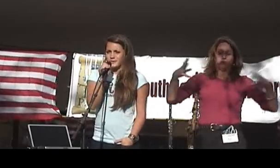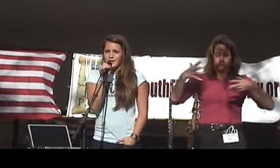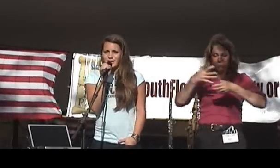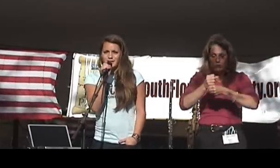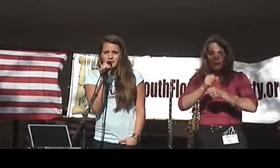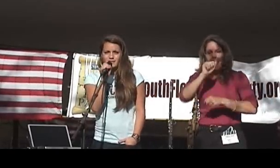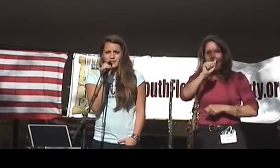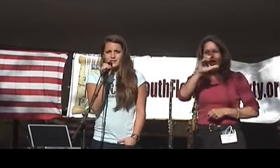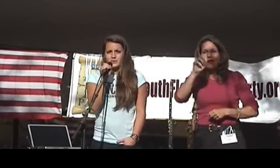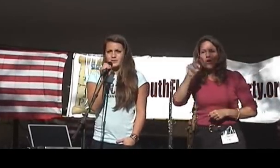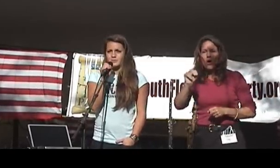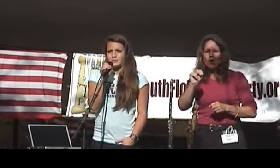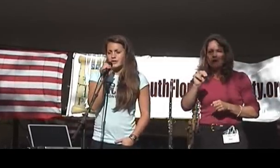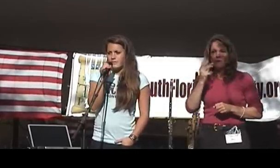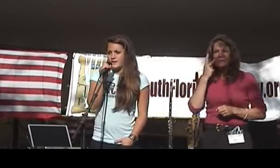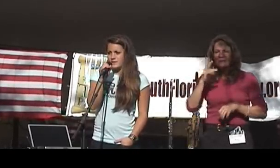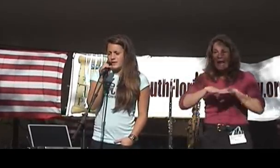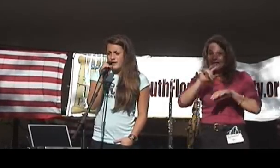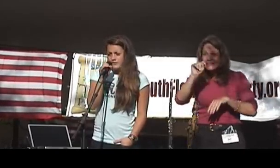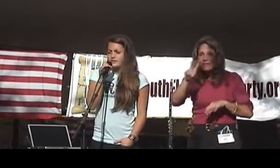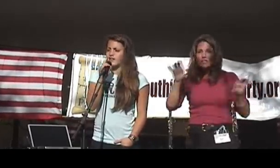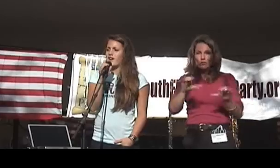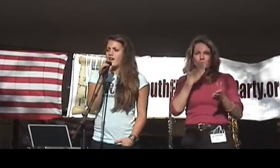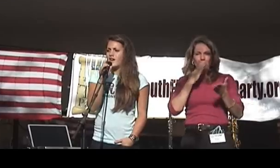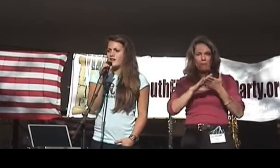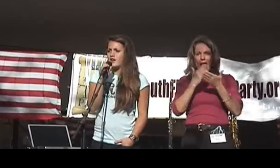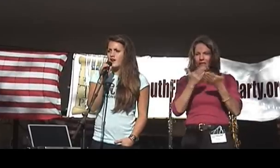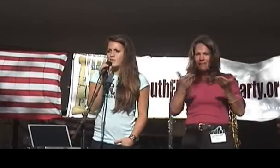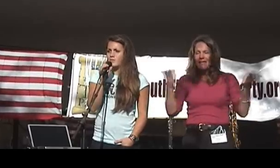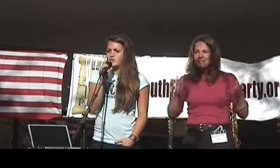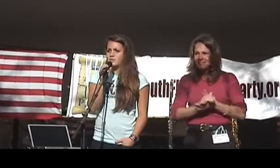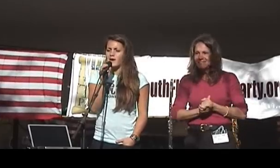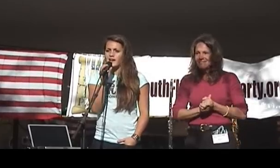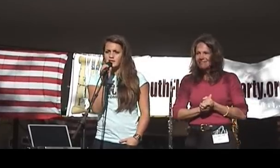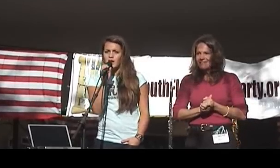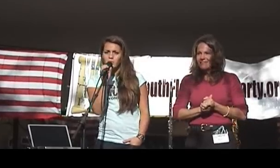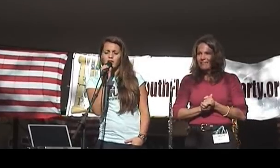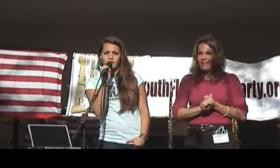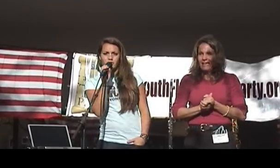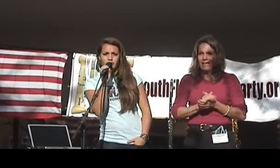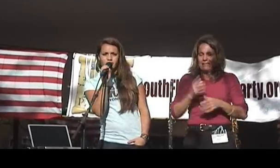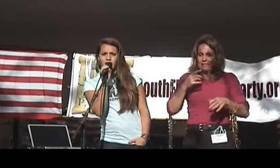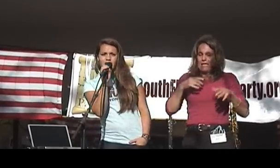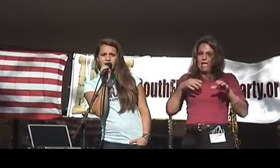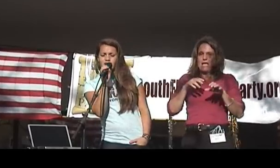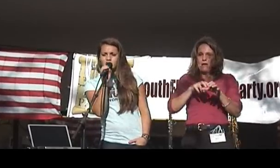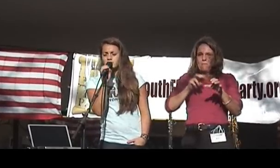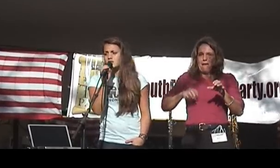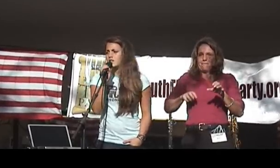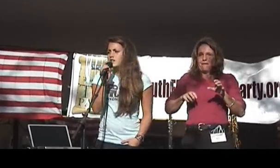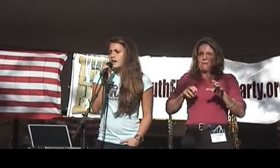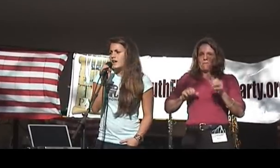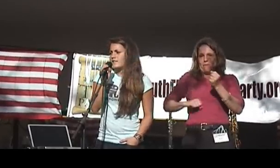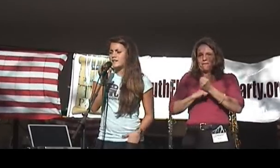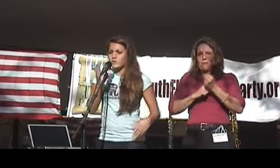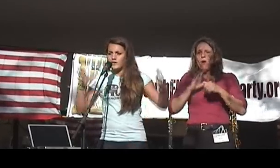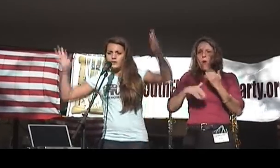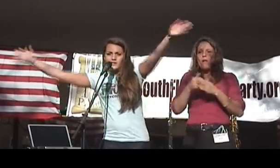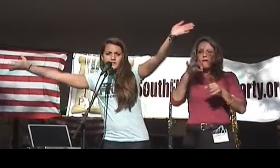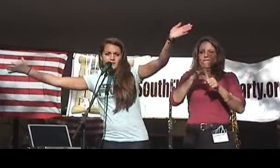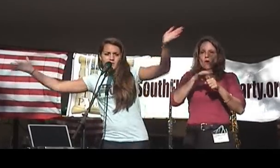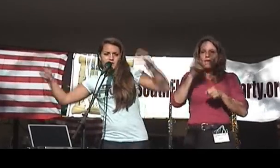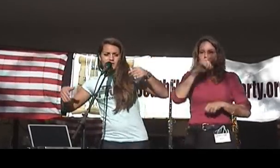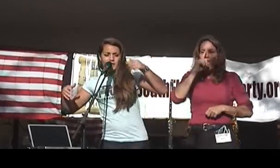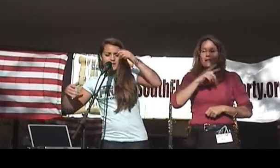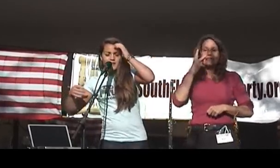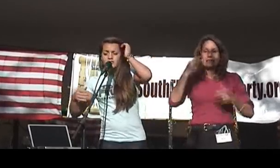Acorn was caught on TV doing some pretty bad stuff and just backed up all their voter fraud allegations. And that's why you